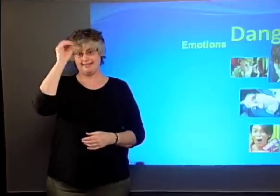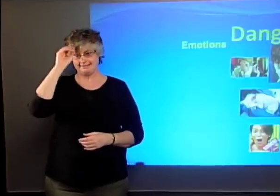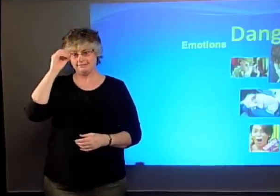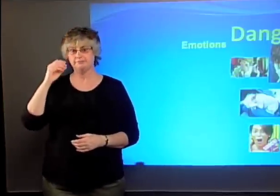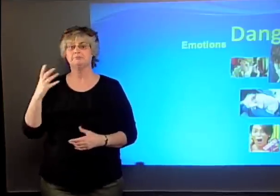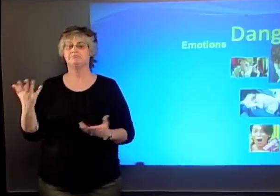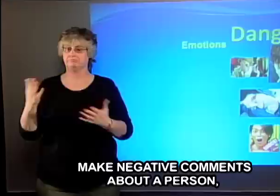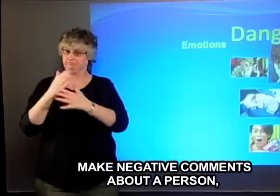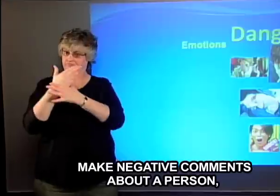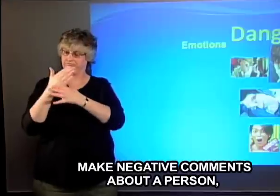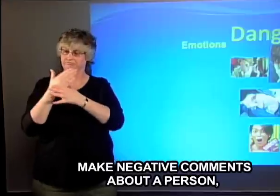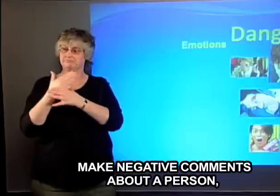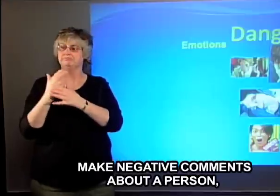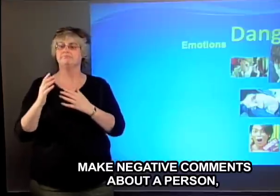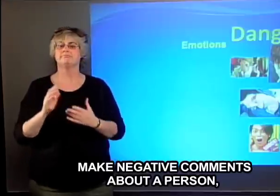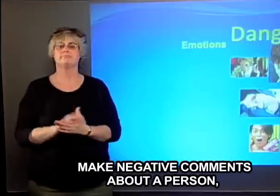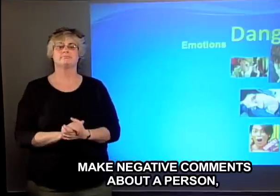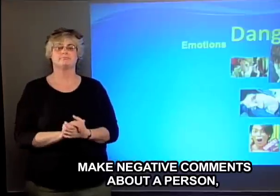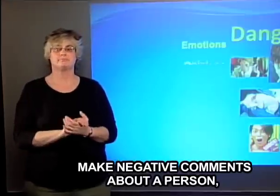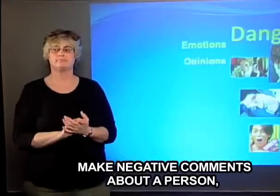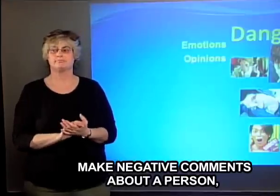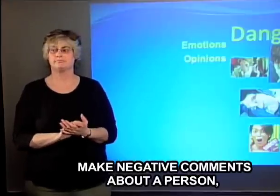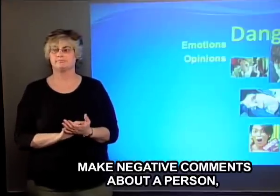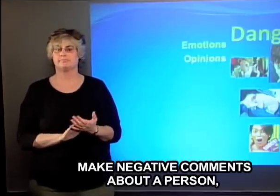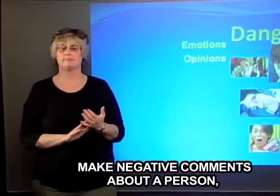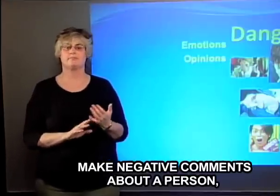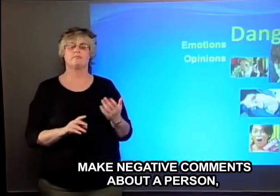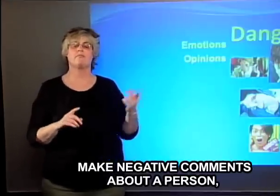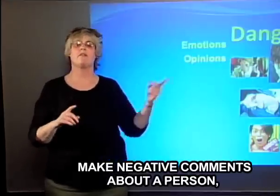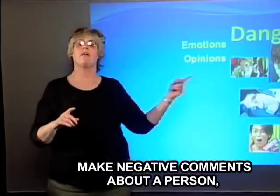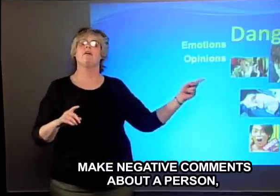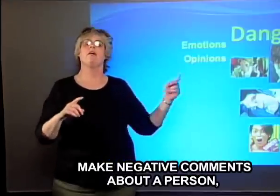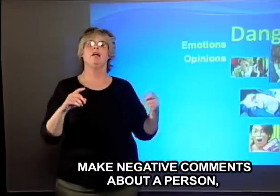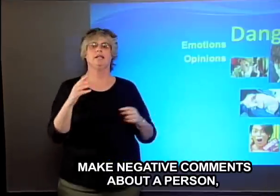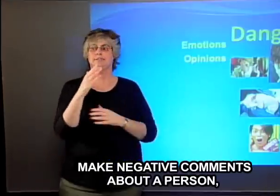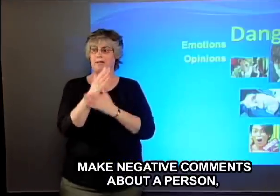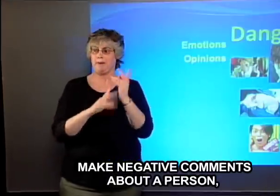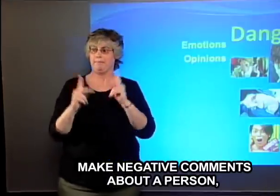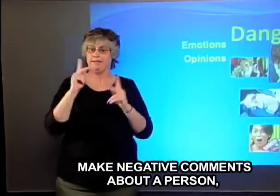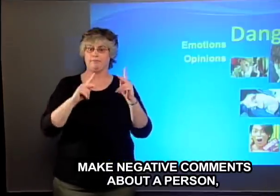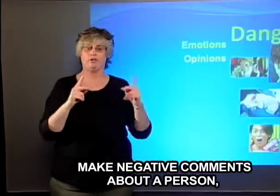Make negative comments about a person,